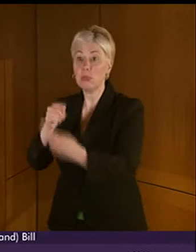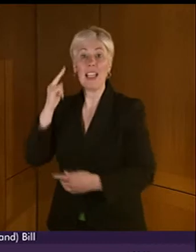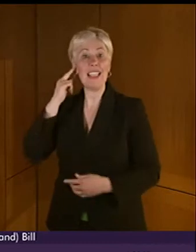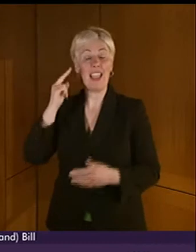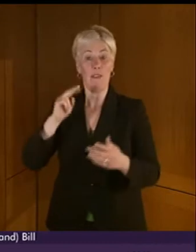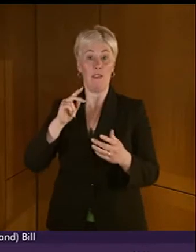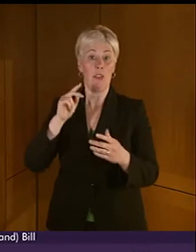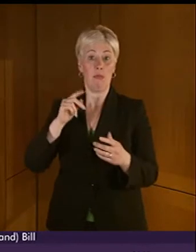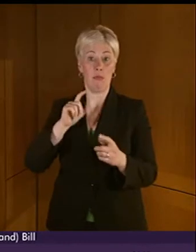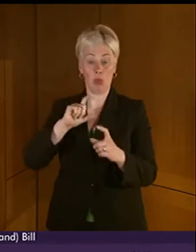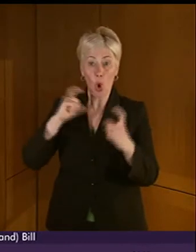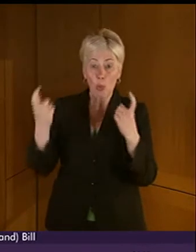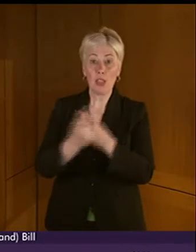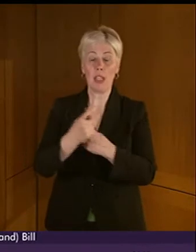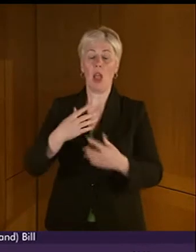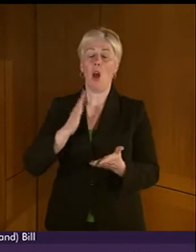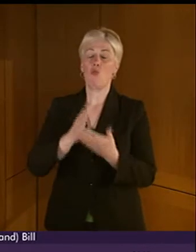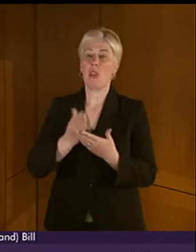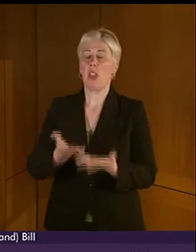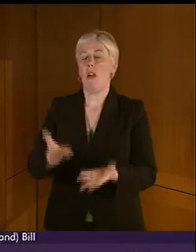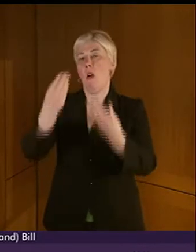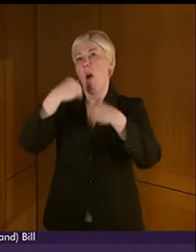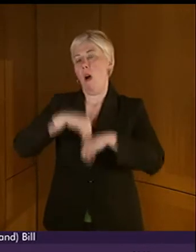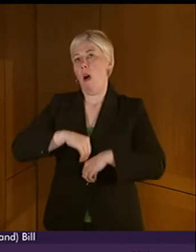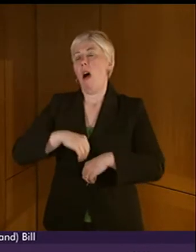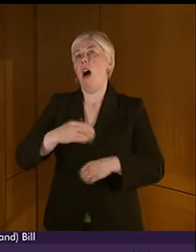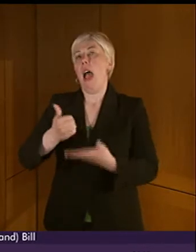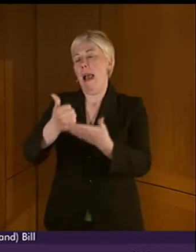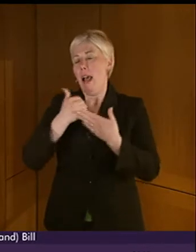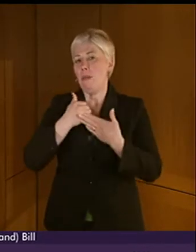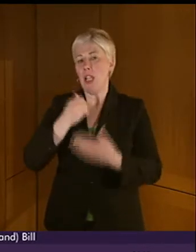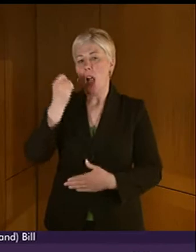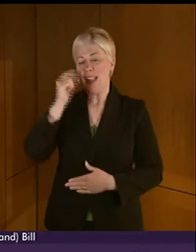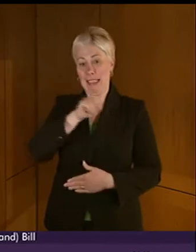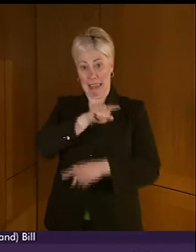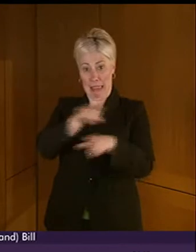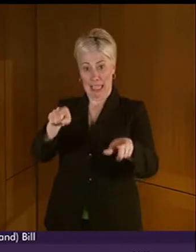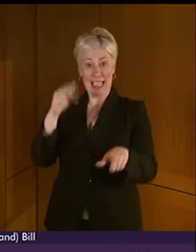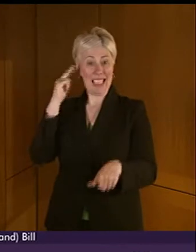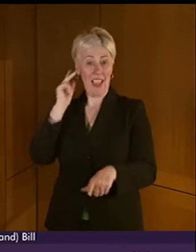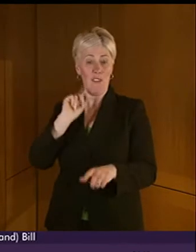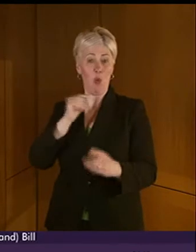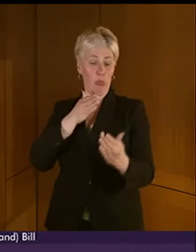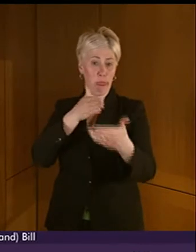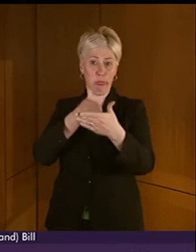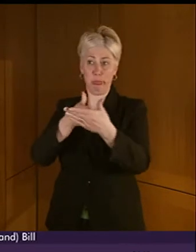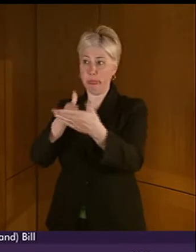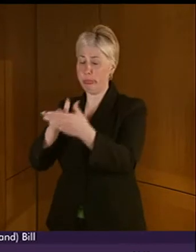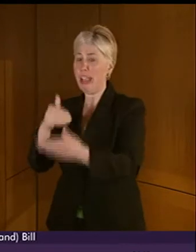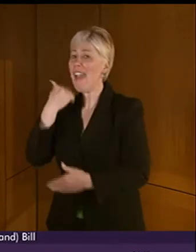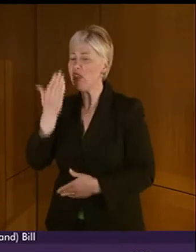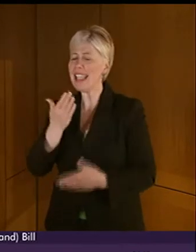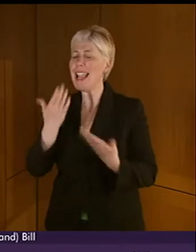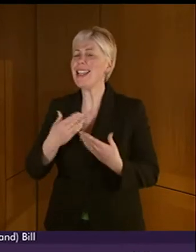I have found that very helpful in understanding everyday issues facing BSL users. Presiding officer,